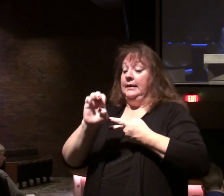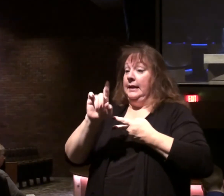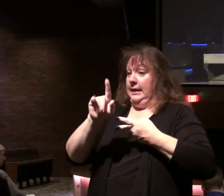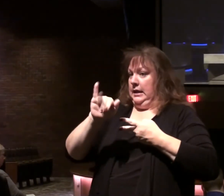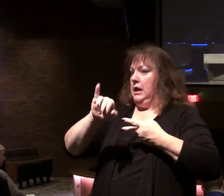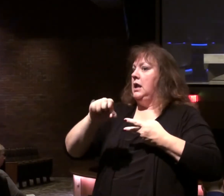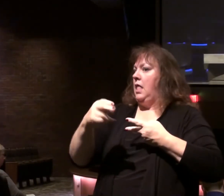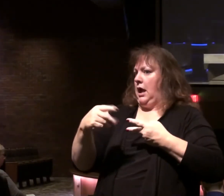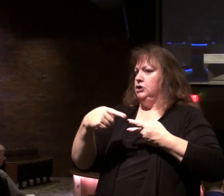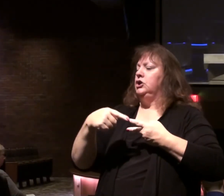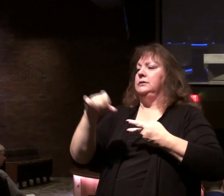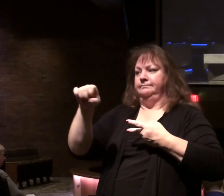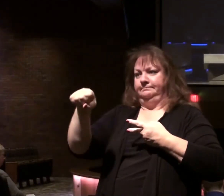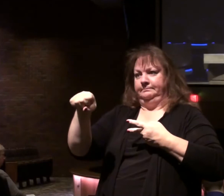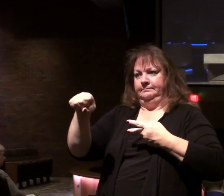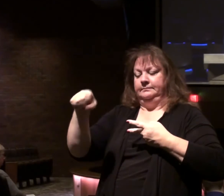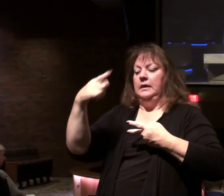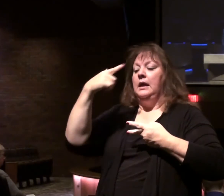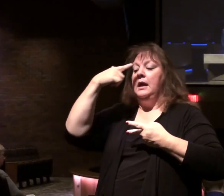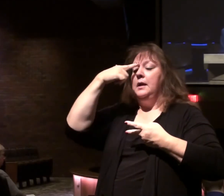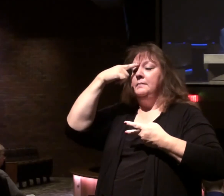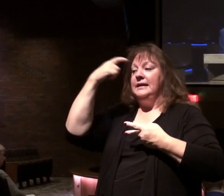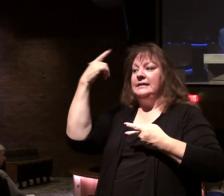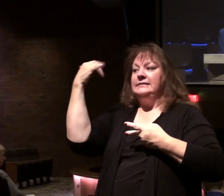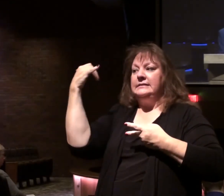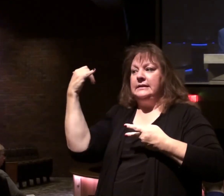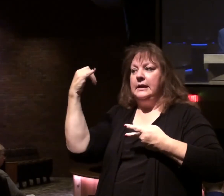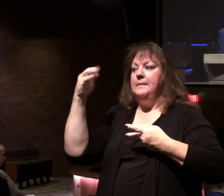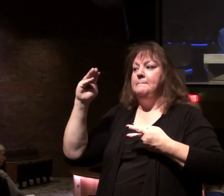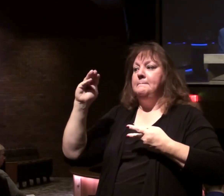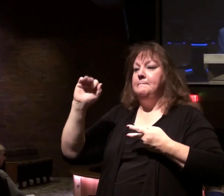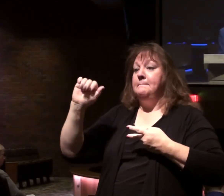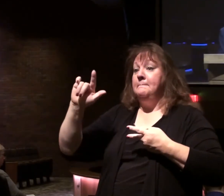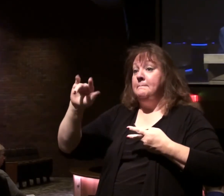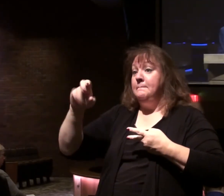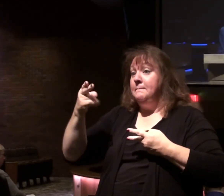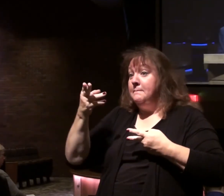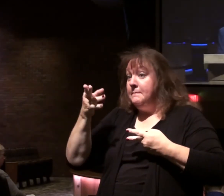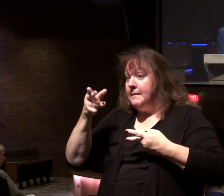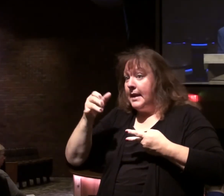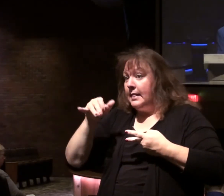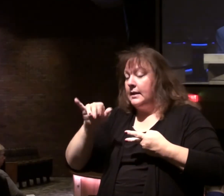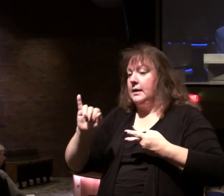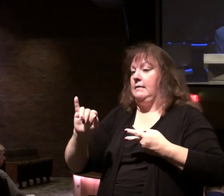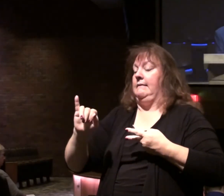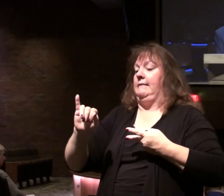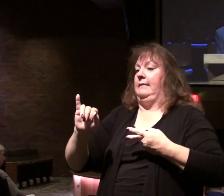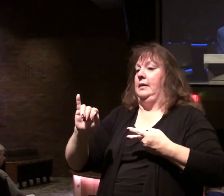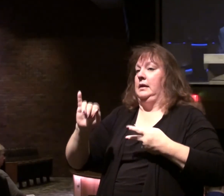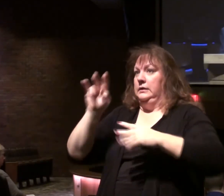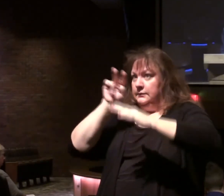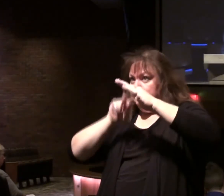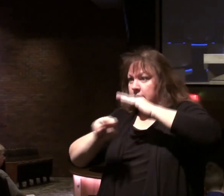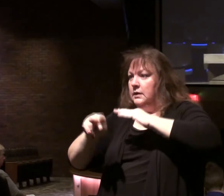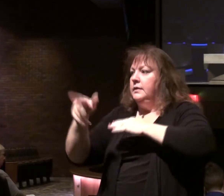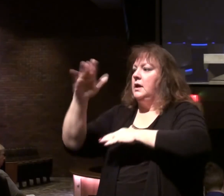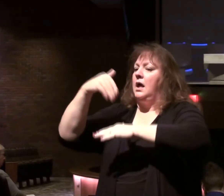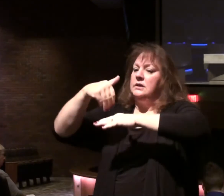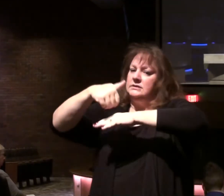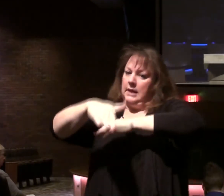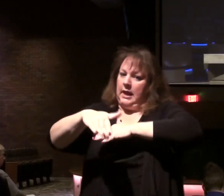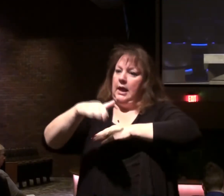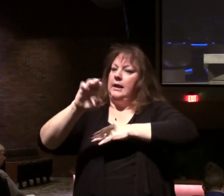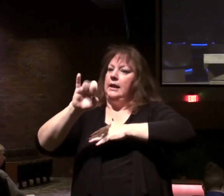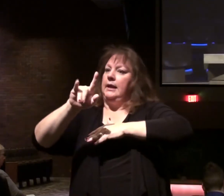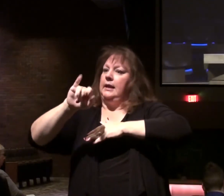Elijah, because Malachi prophesied and Christ reputed God would send Elijah the